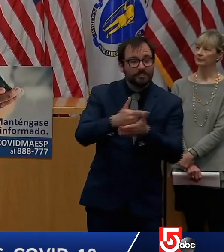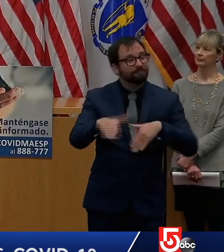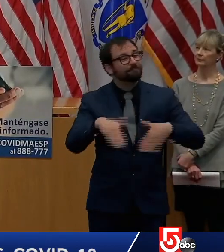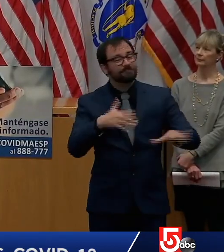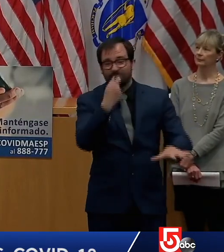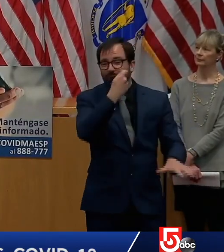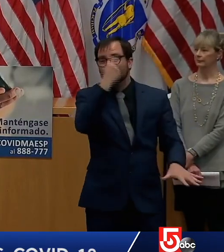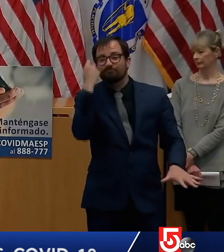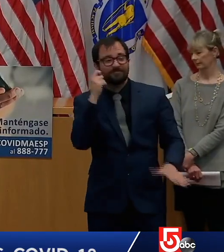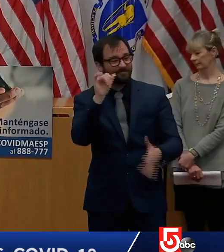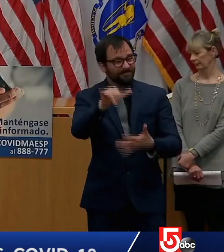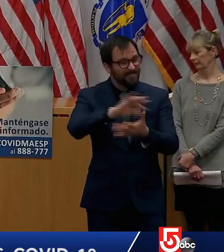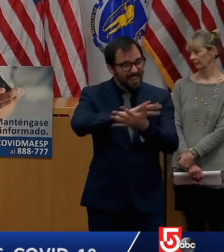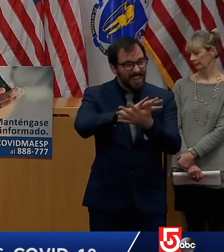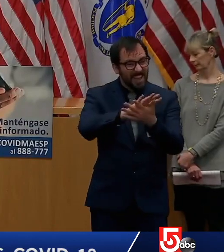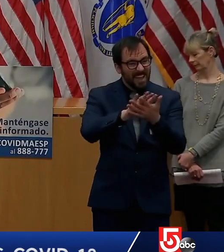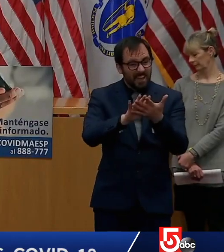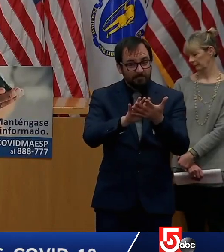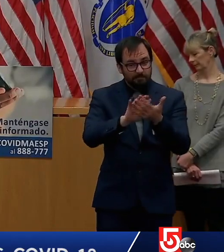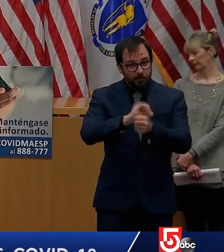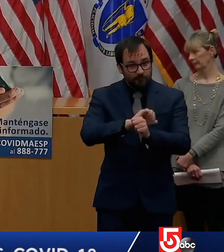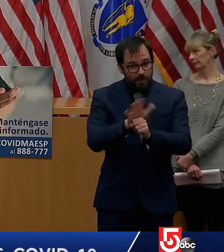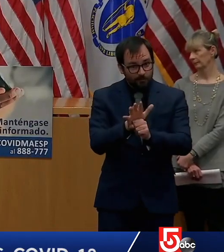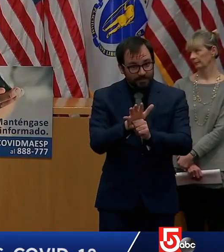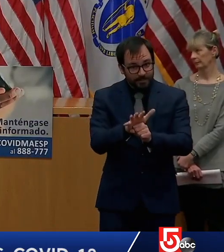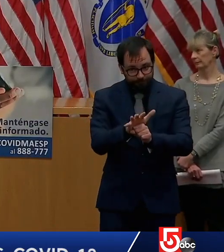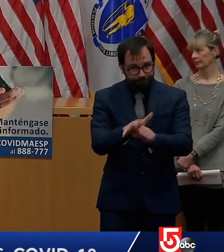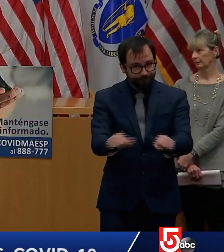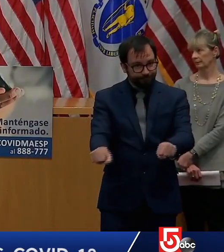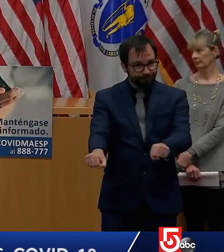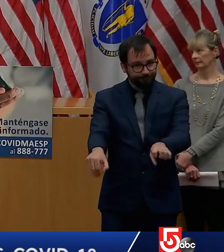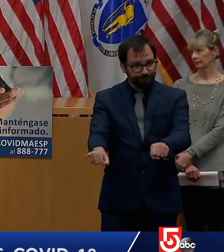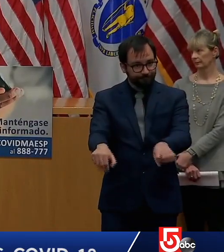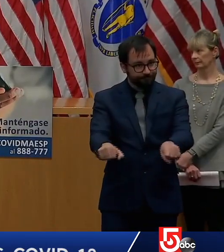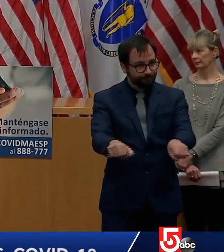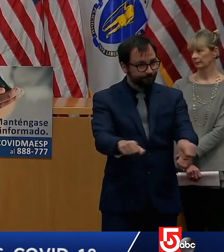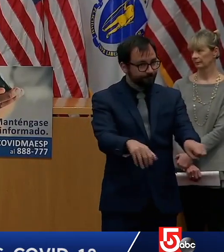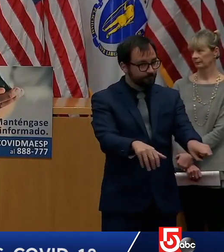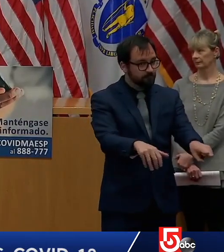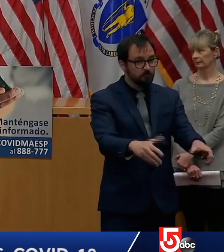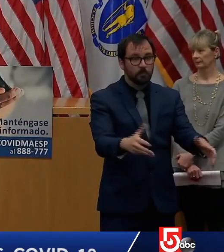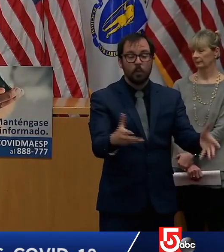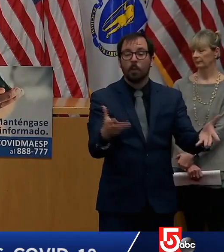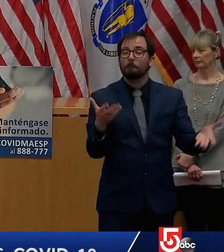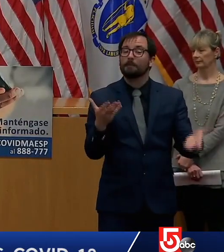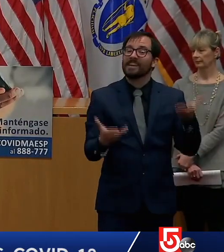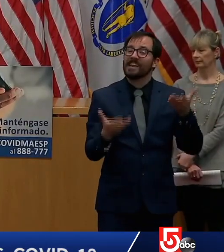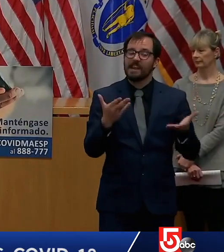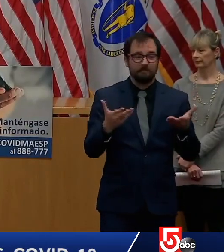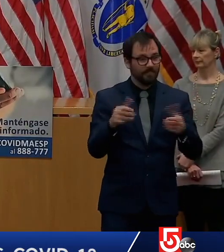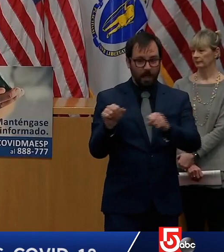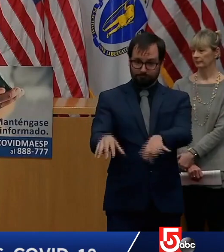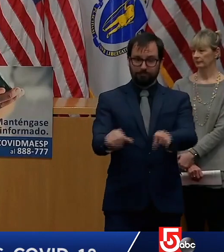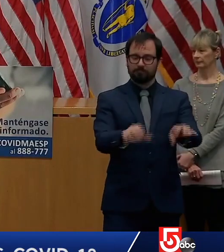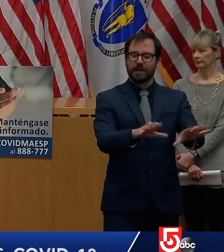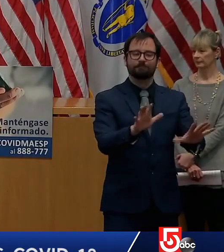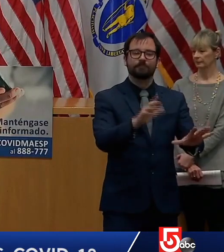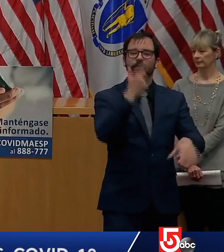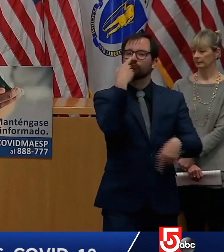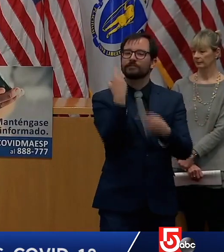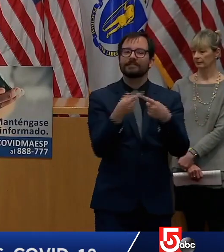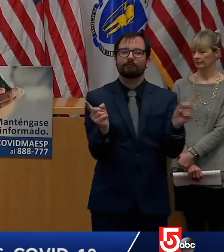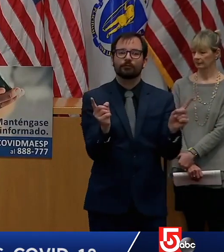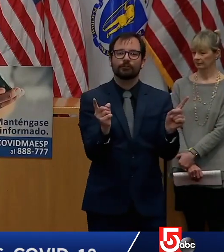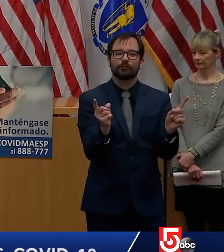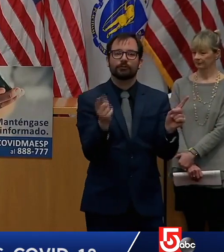a lot of this will not happen and some of it will happen in ways that are far different than anybody would have imagined it just a few